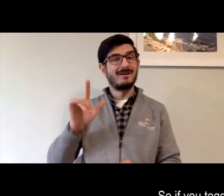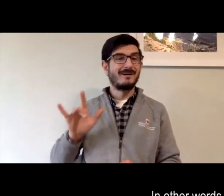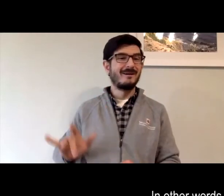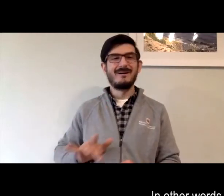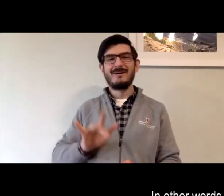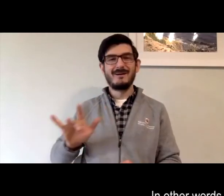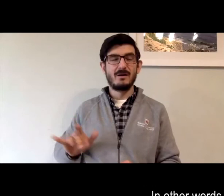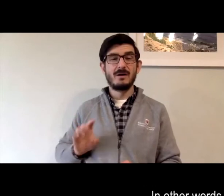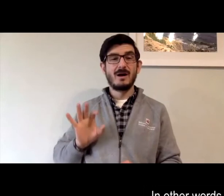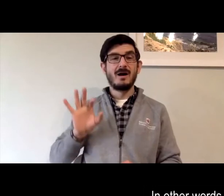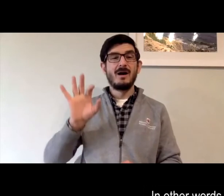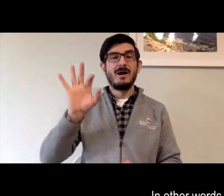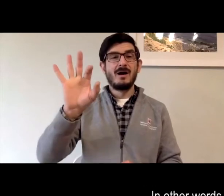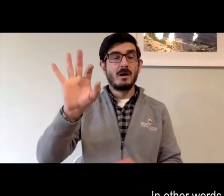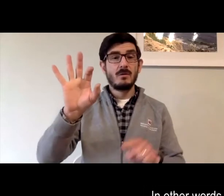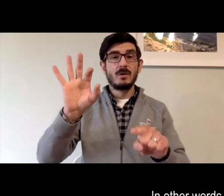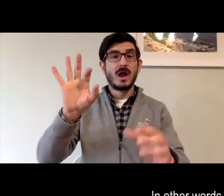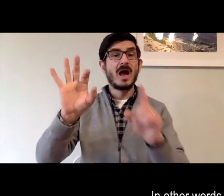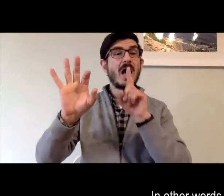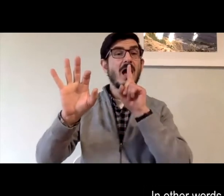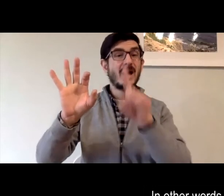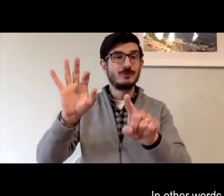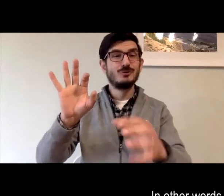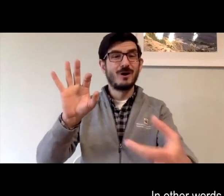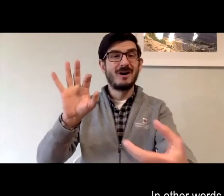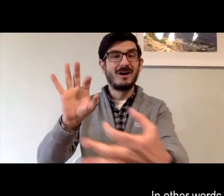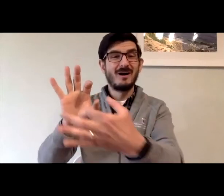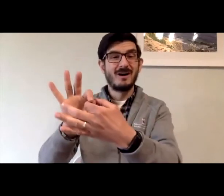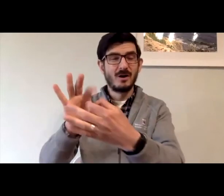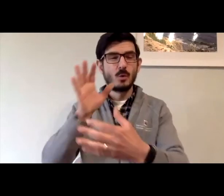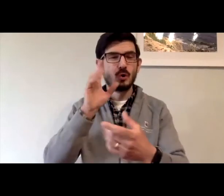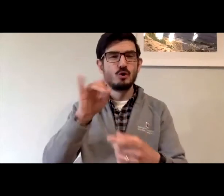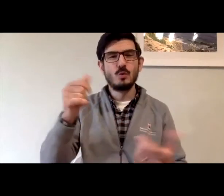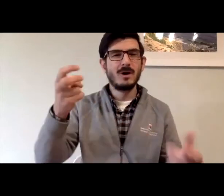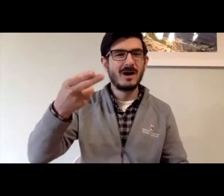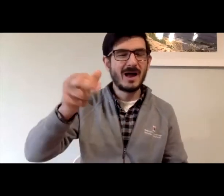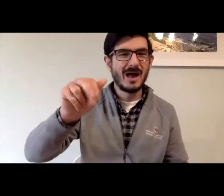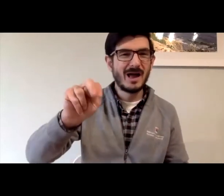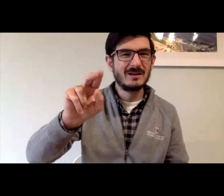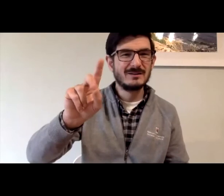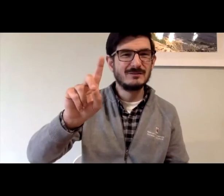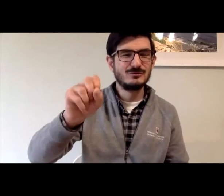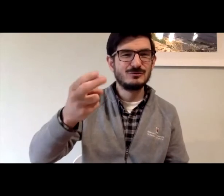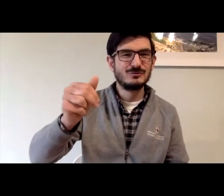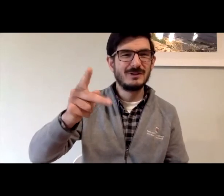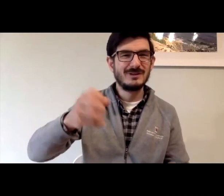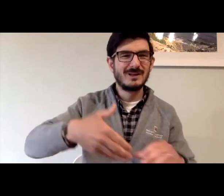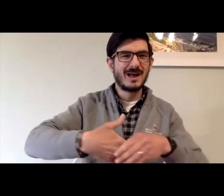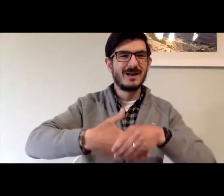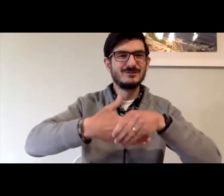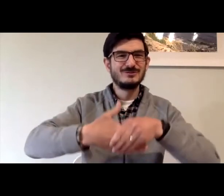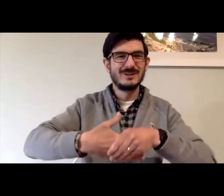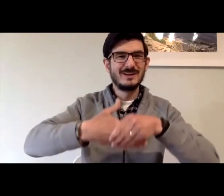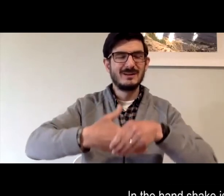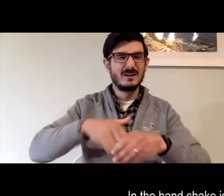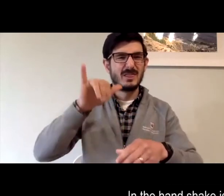same call. In other words, you have to initiate the call as a certain type of call, and it will be answered as a certain type of call.